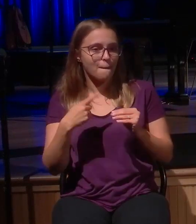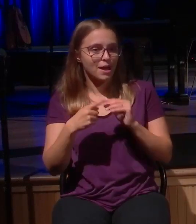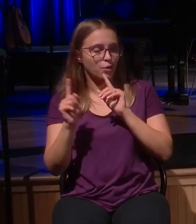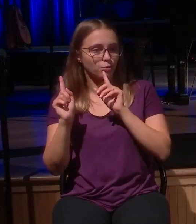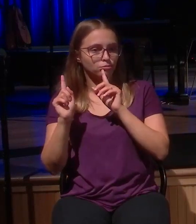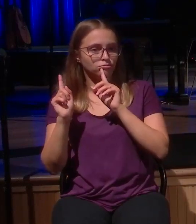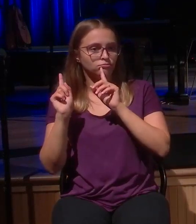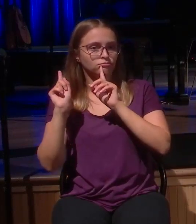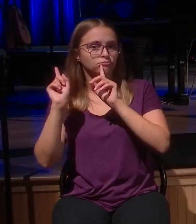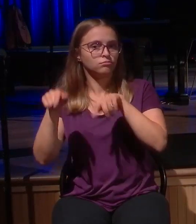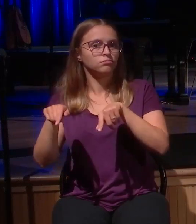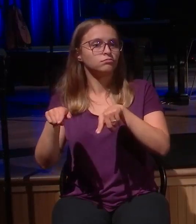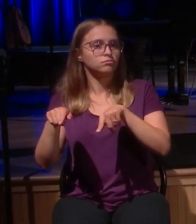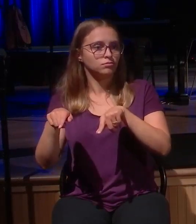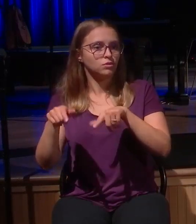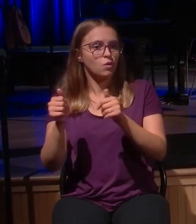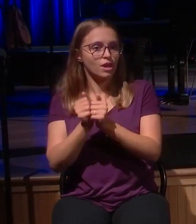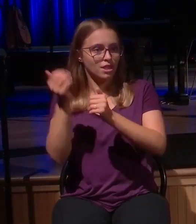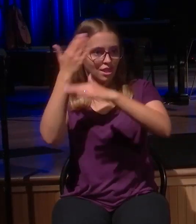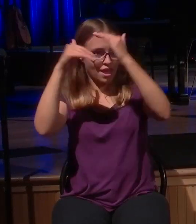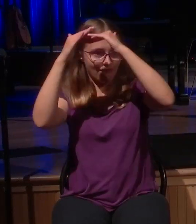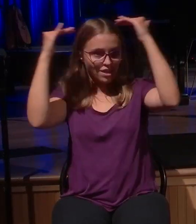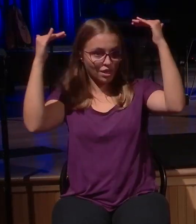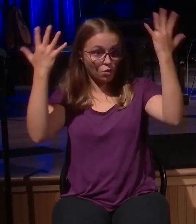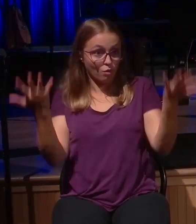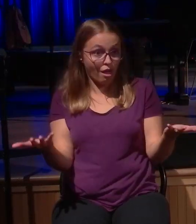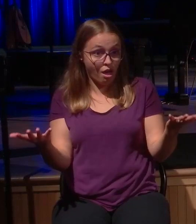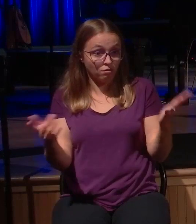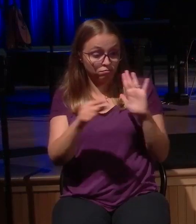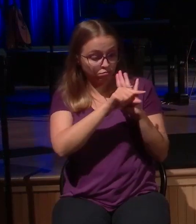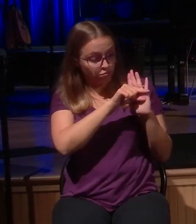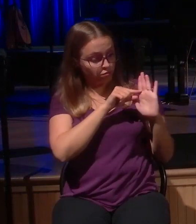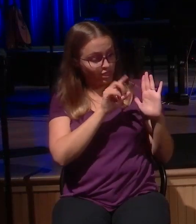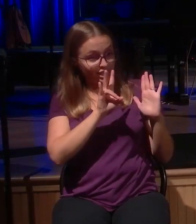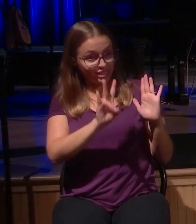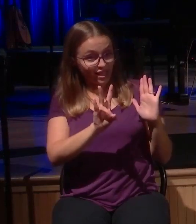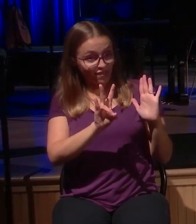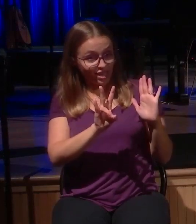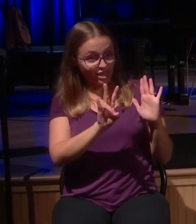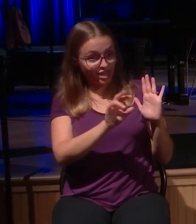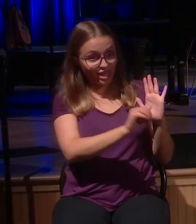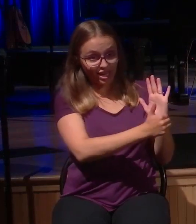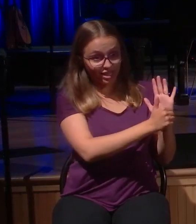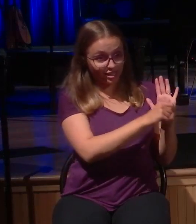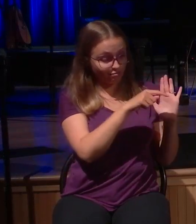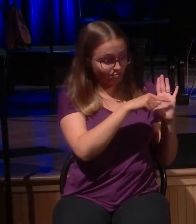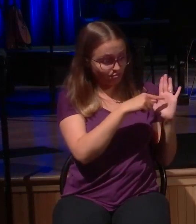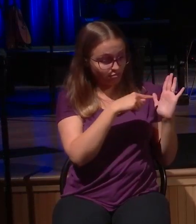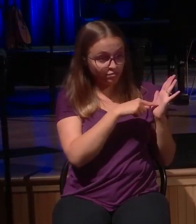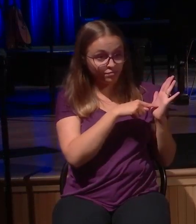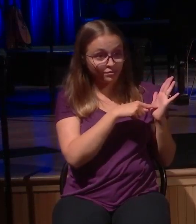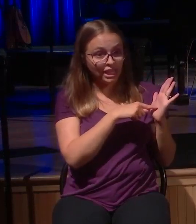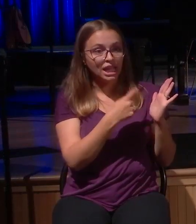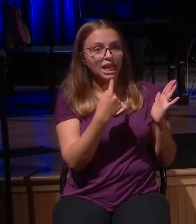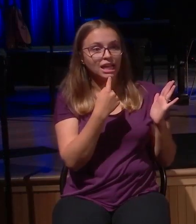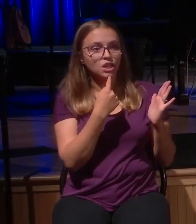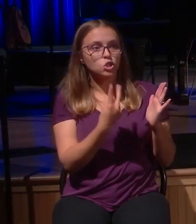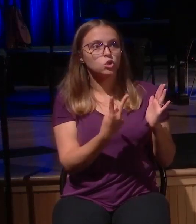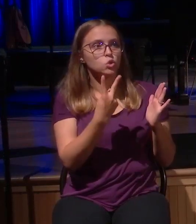take a look. Take a look at verse 7 and verse 10. Verse 7 and verse 10, two of the most significant verses in this passage.